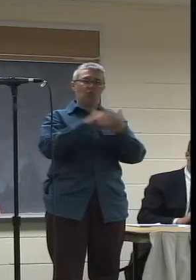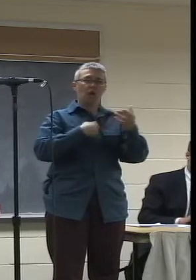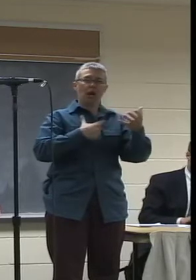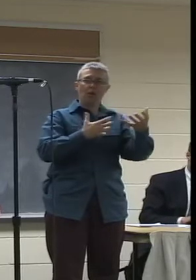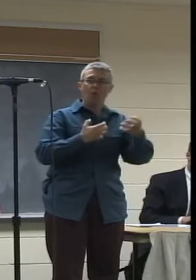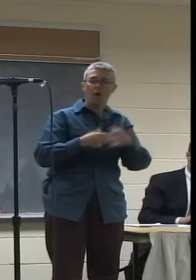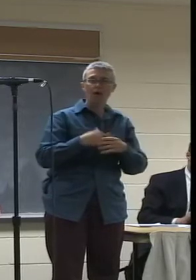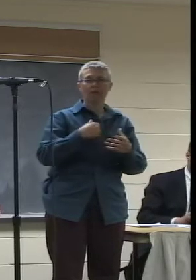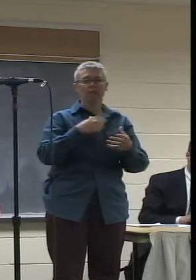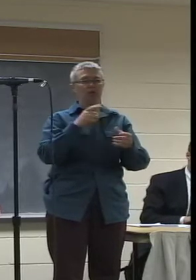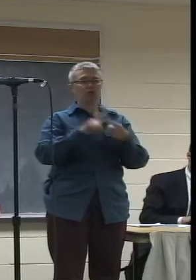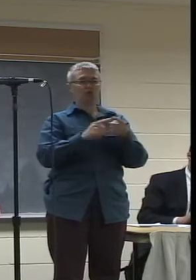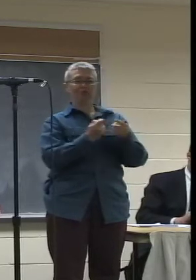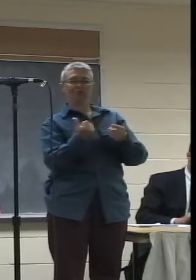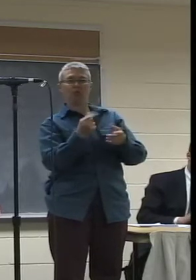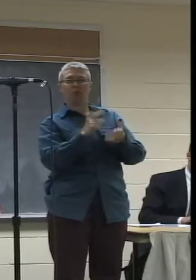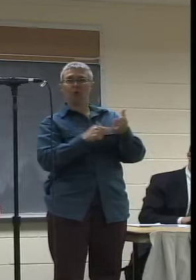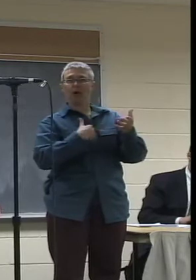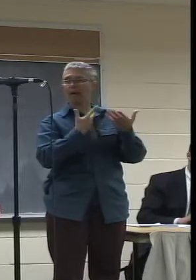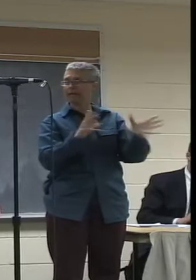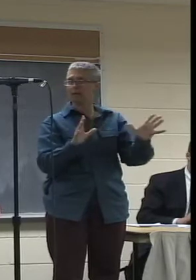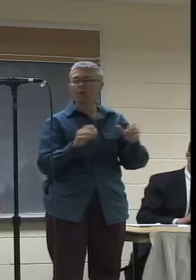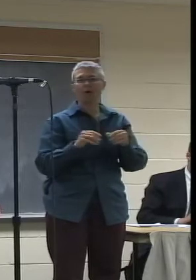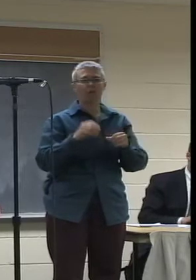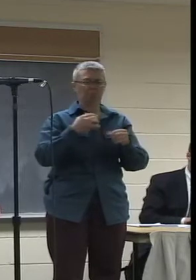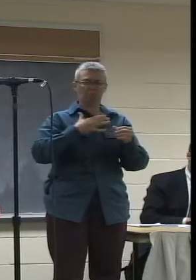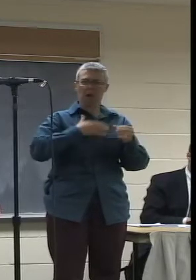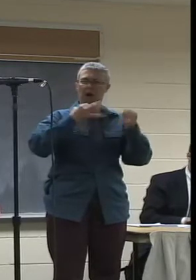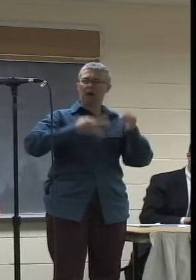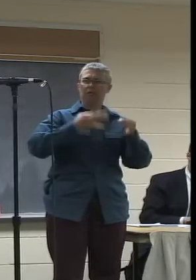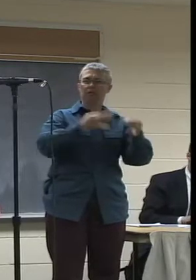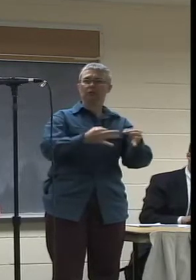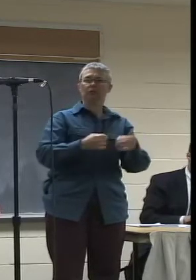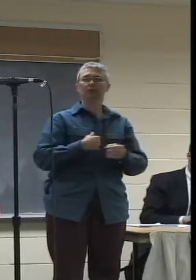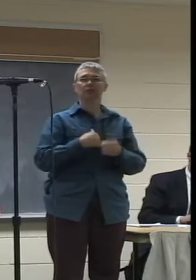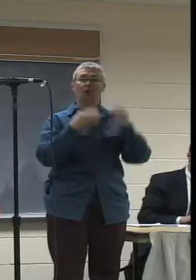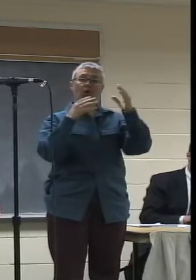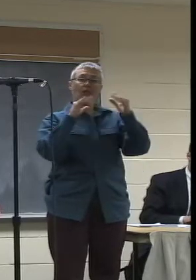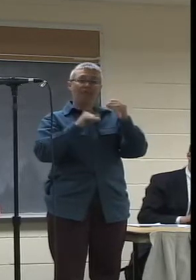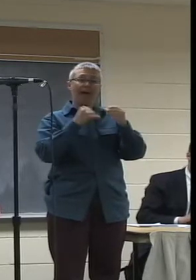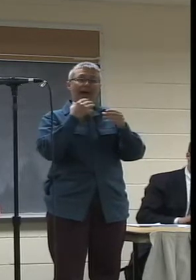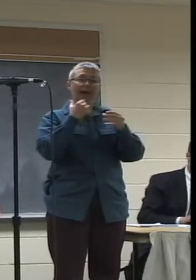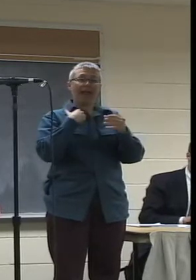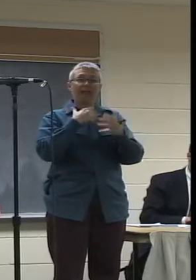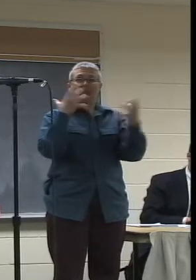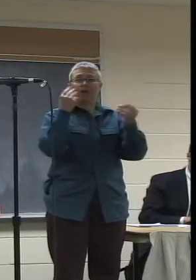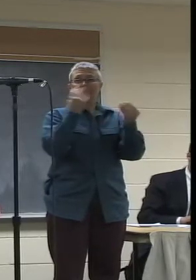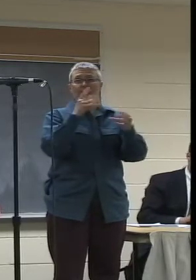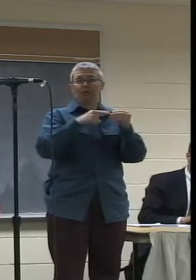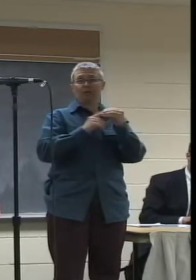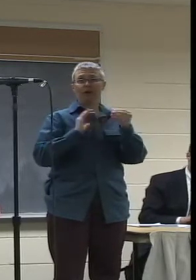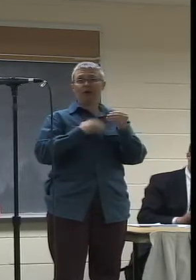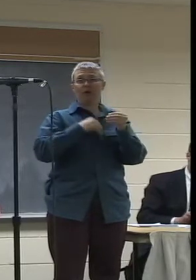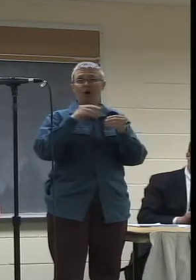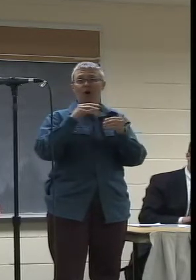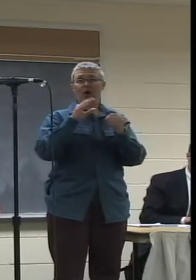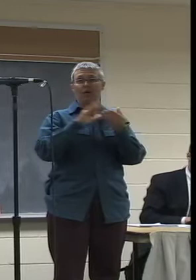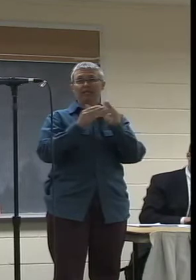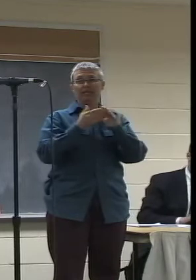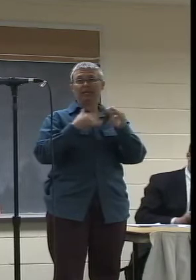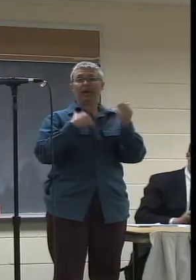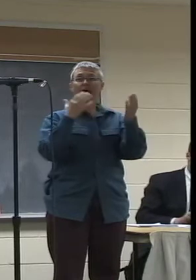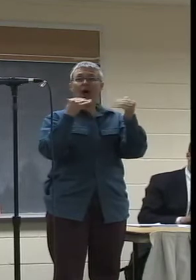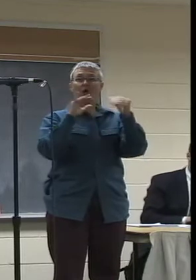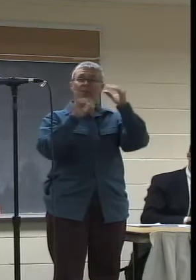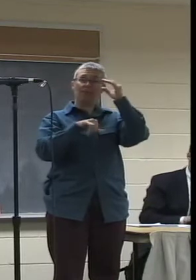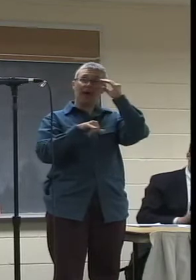our own community and may someday prove, I hope, to be an interesting historical and cultural reflection of Northampton. I'm not trying